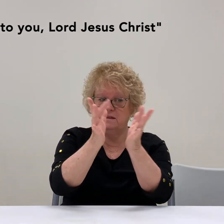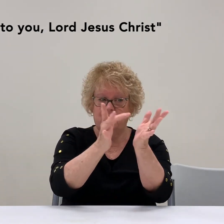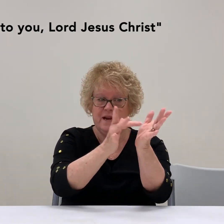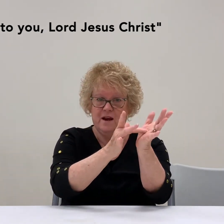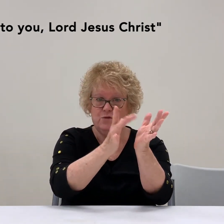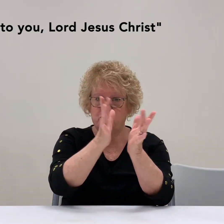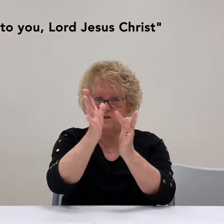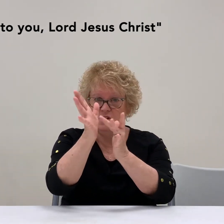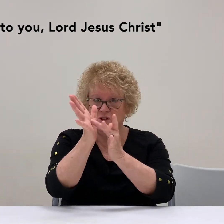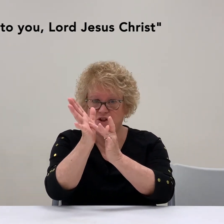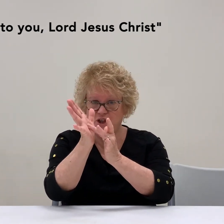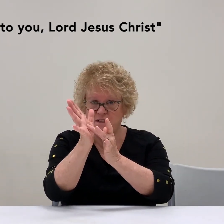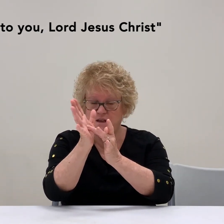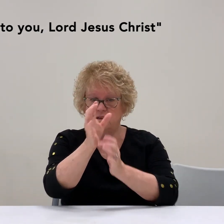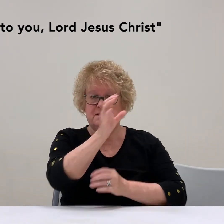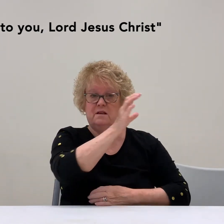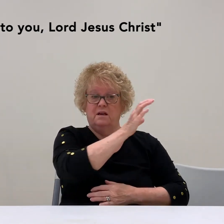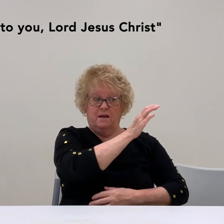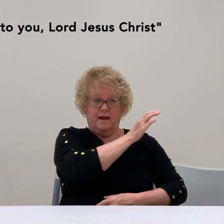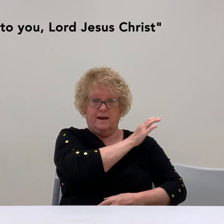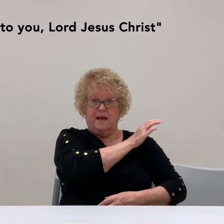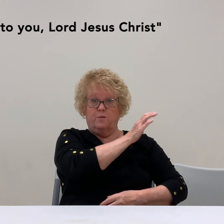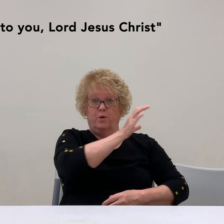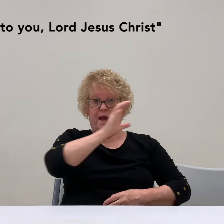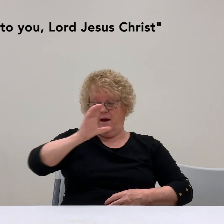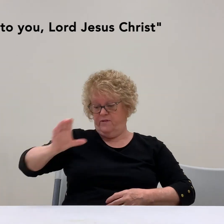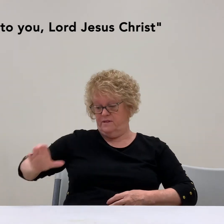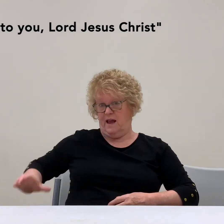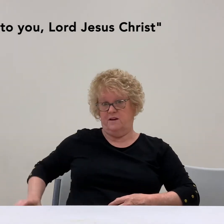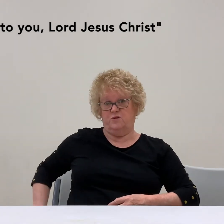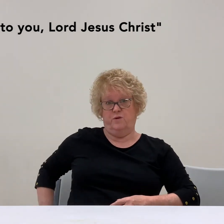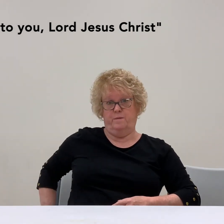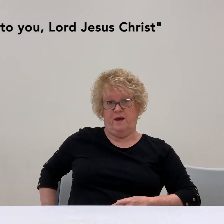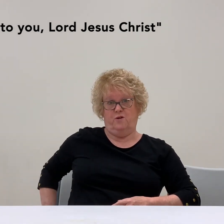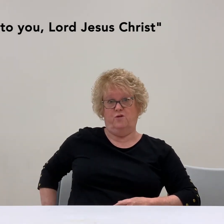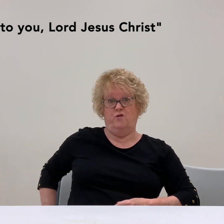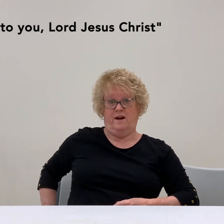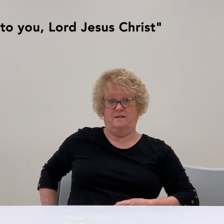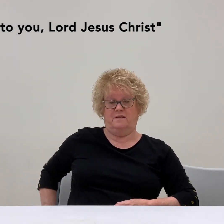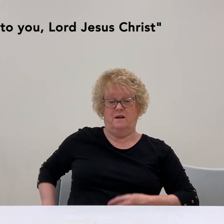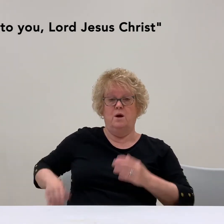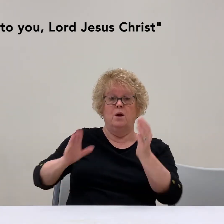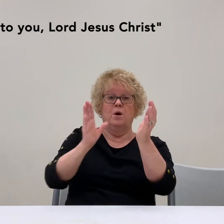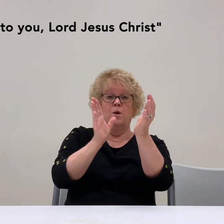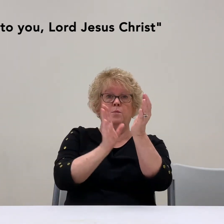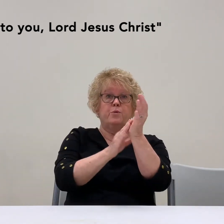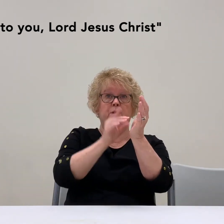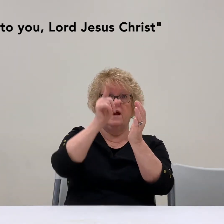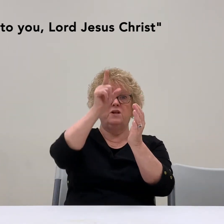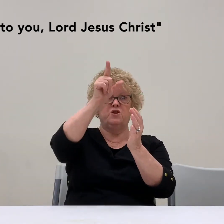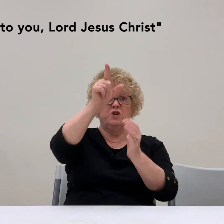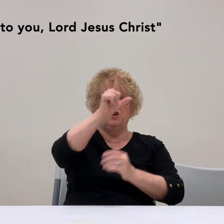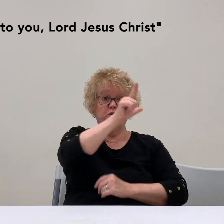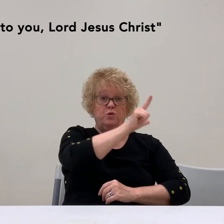our nails, Jesus. And again, we have the sash or the banner, Christ. Praise to you,